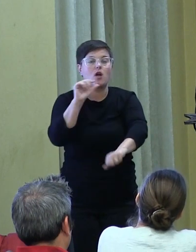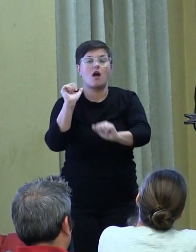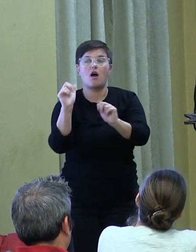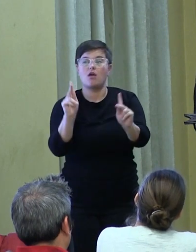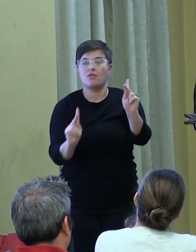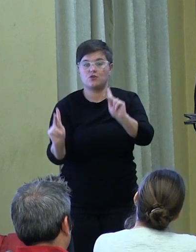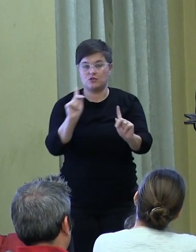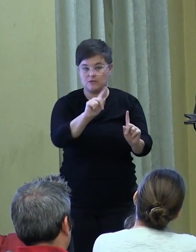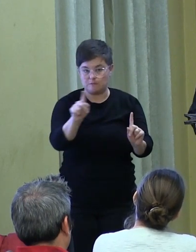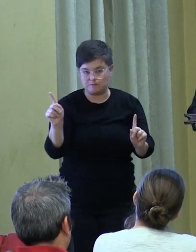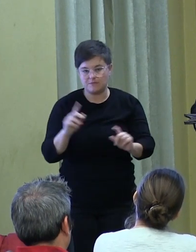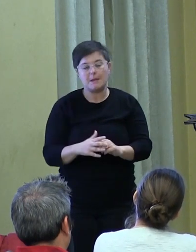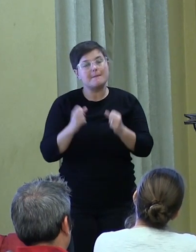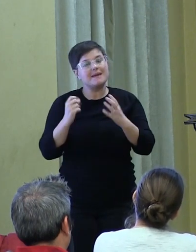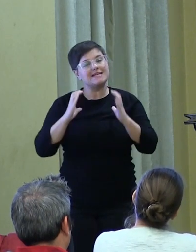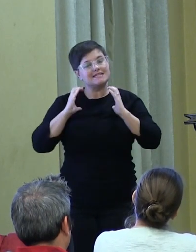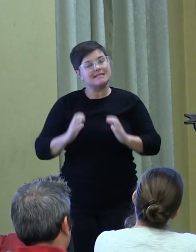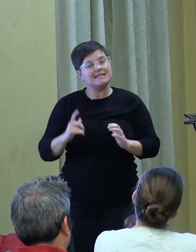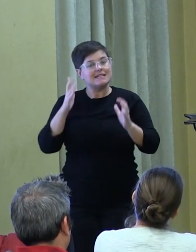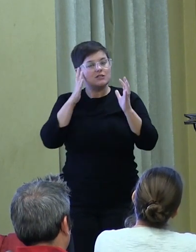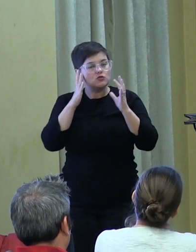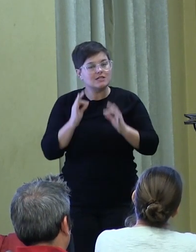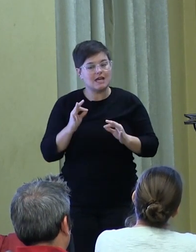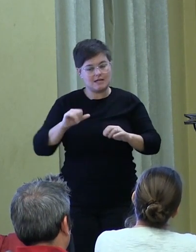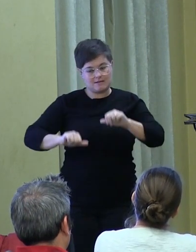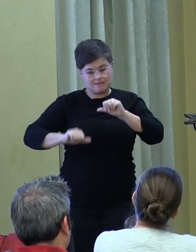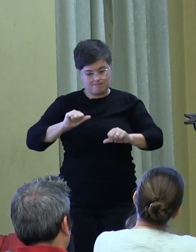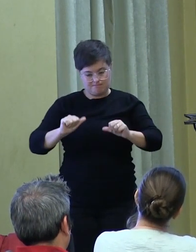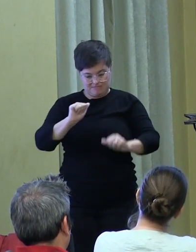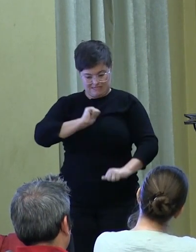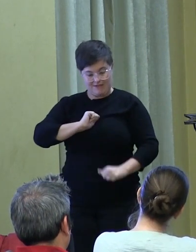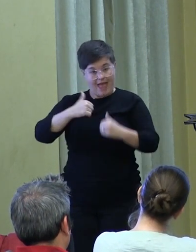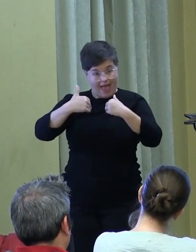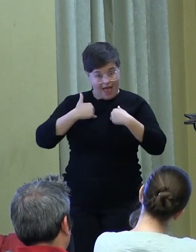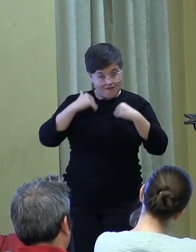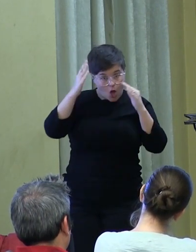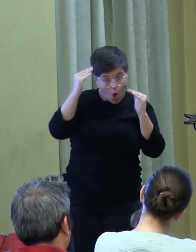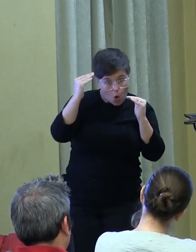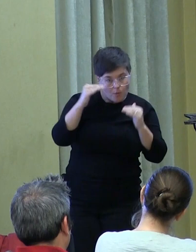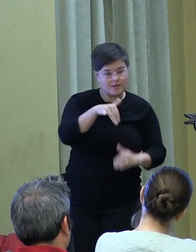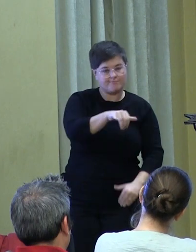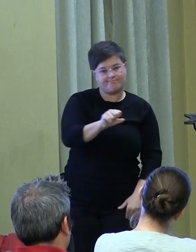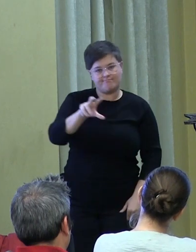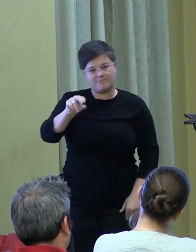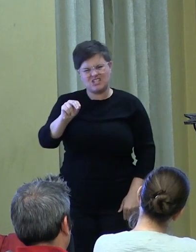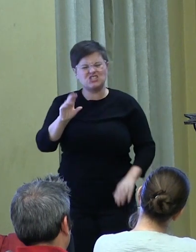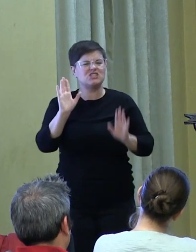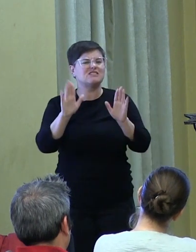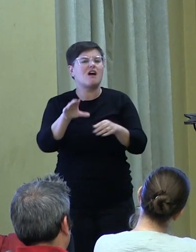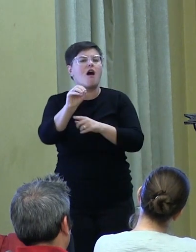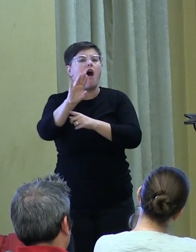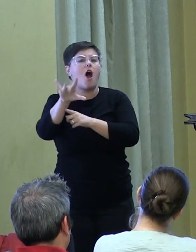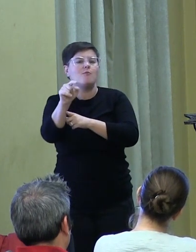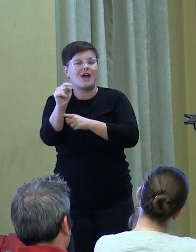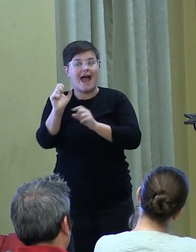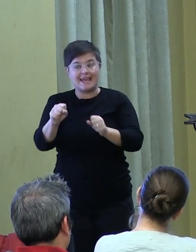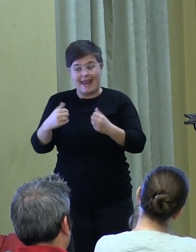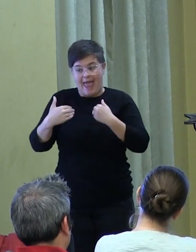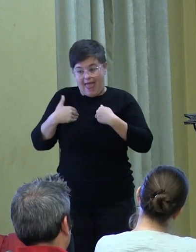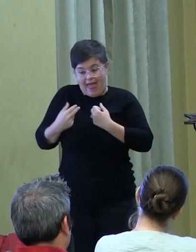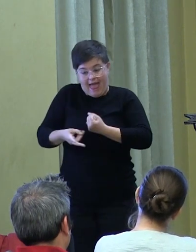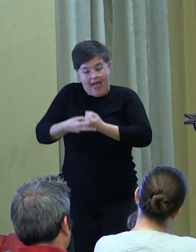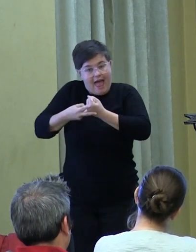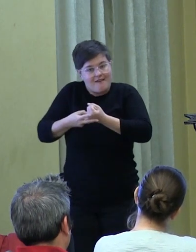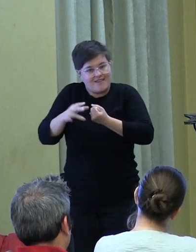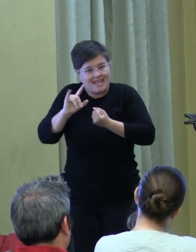Today, a lot of citizens tend to proclaim whether they do or do not have hope, as though it's just an object that's possessed, often